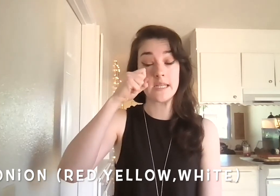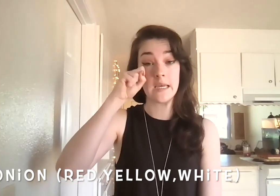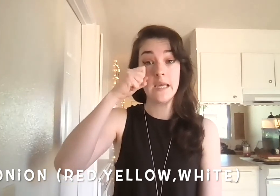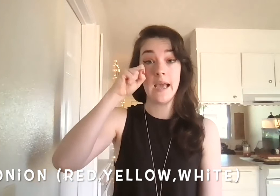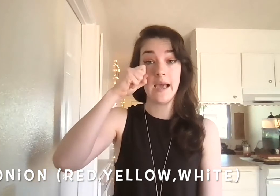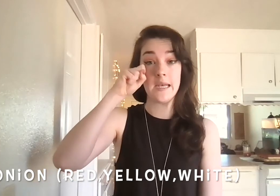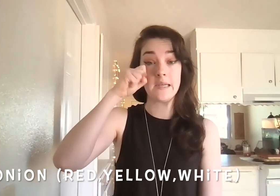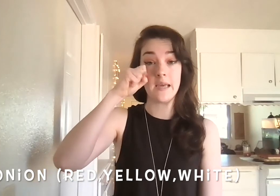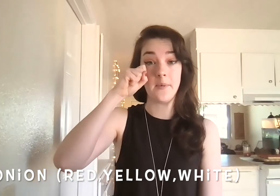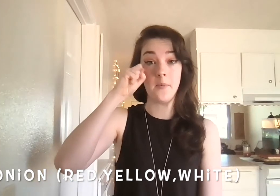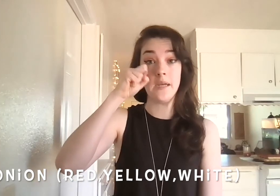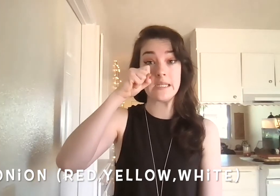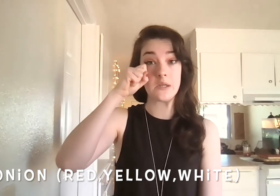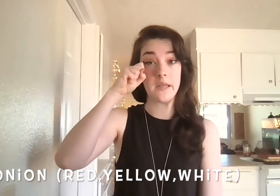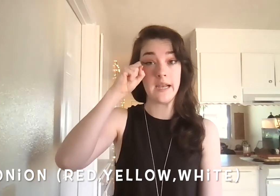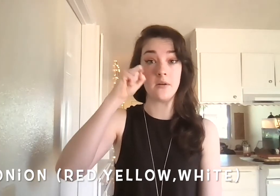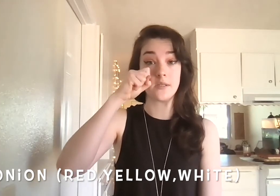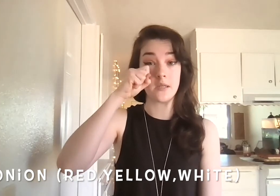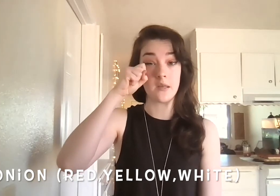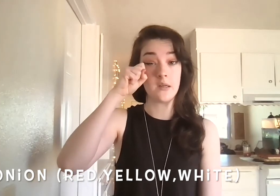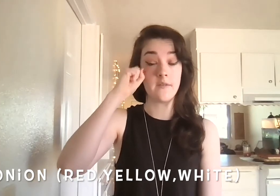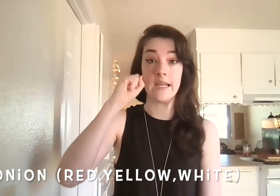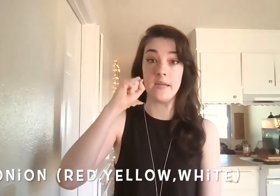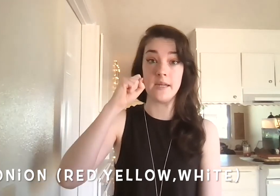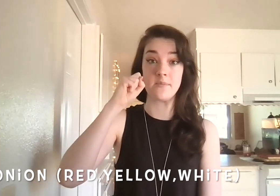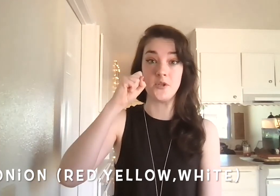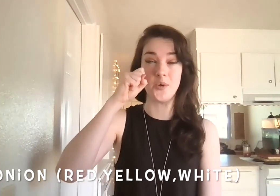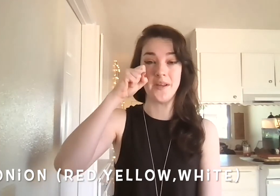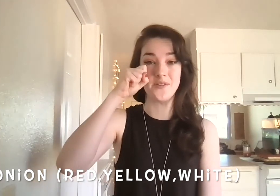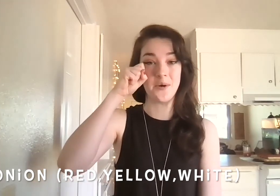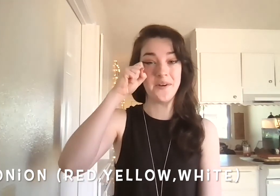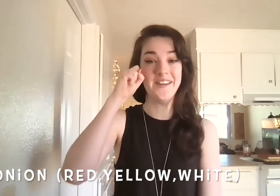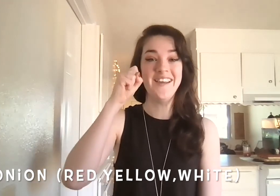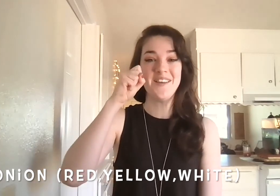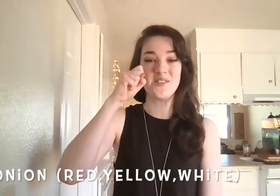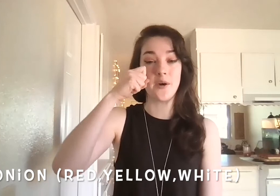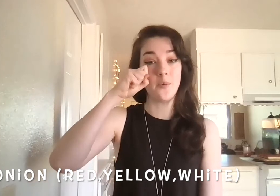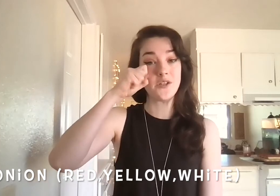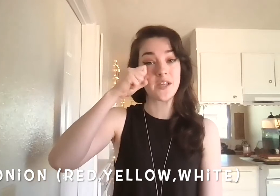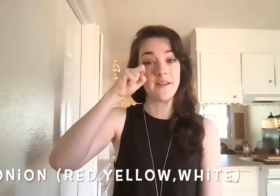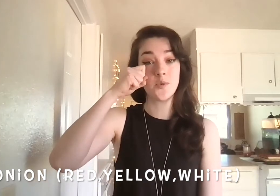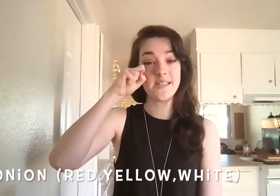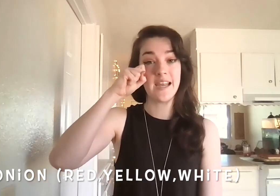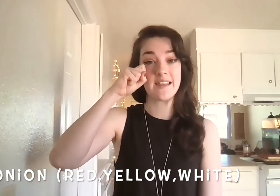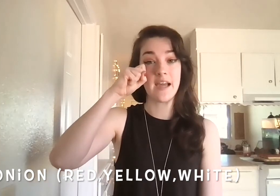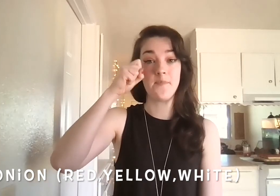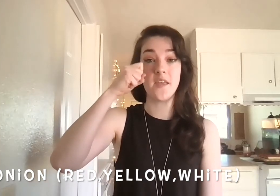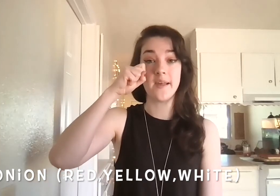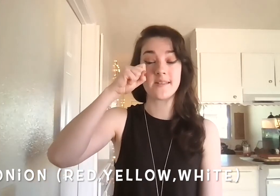And we need to sort that out because our eyeliner might smudge or whatever is going on. So we just kind of twist it like that. And that's the